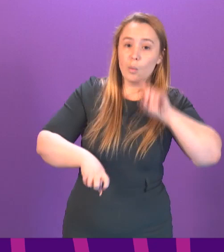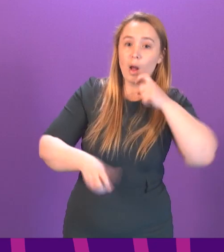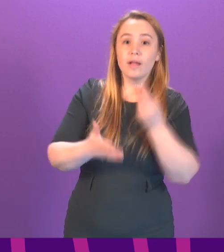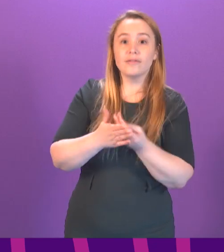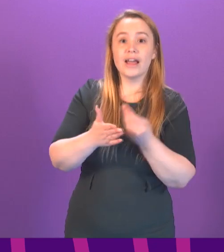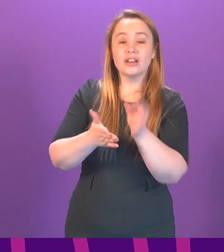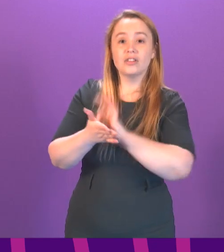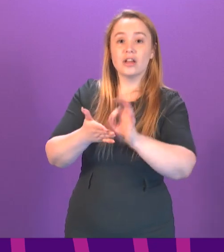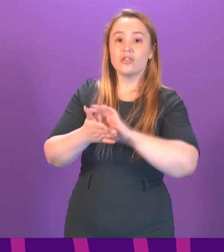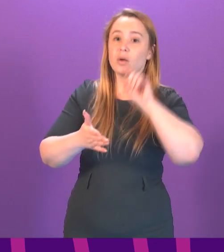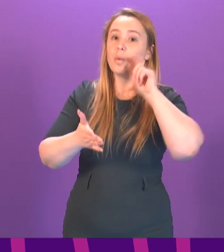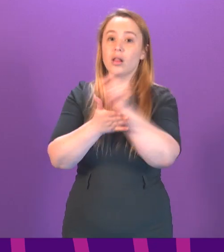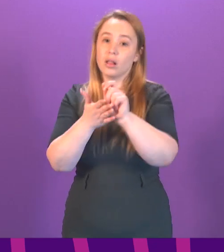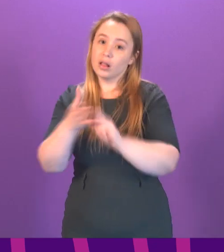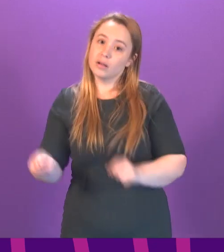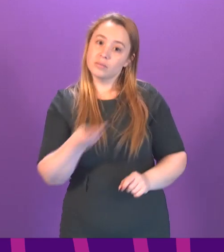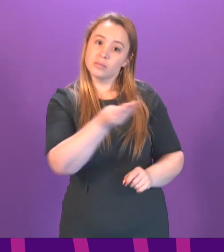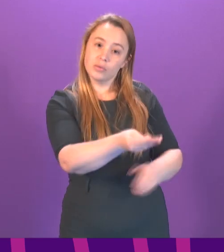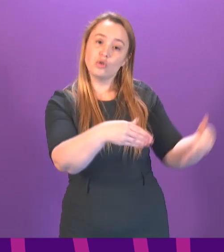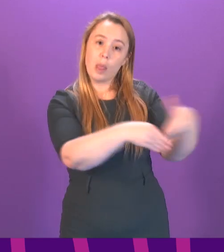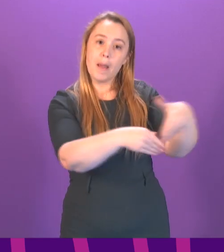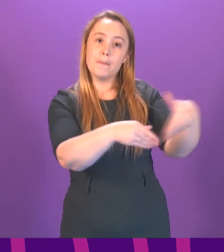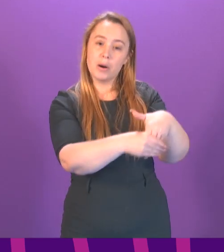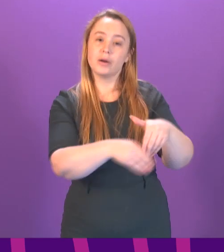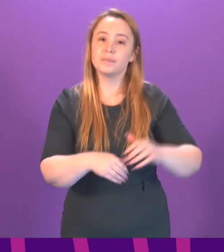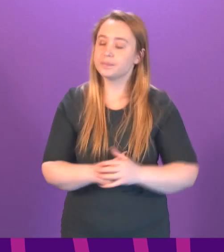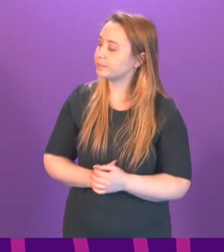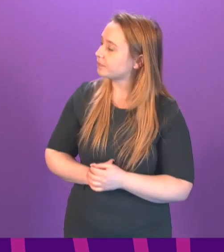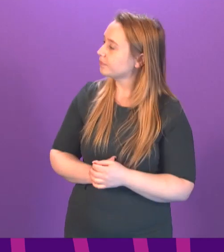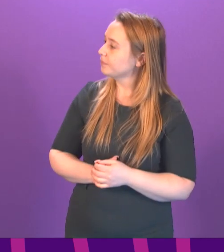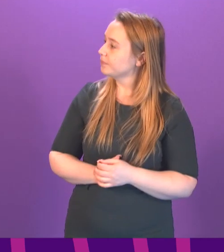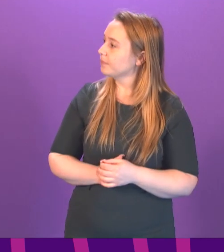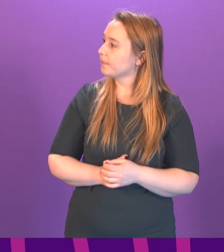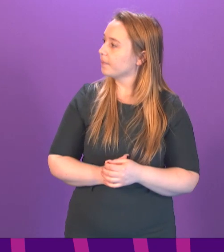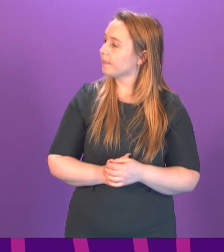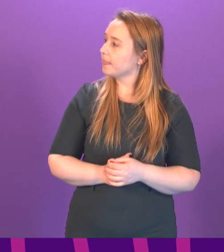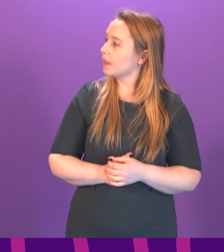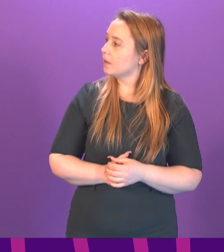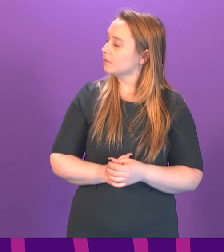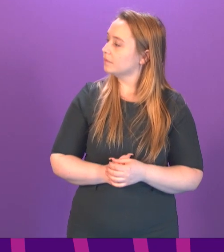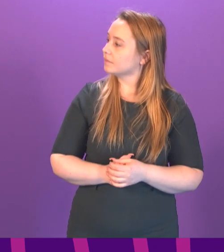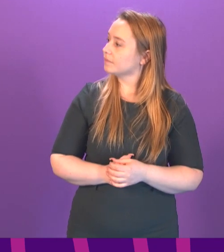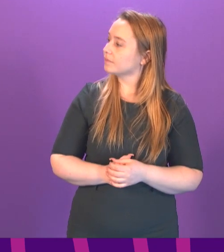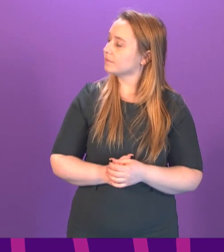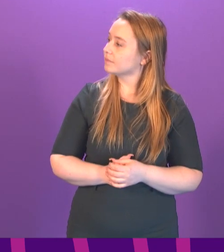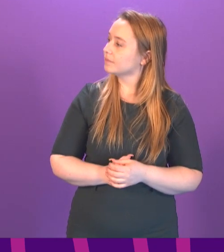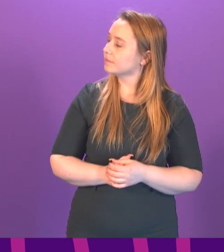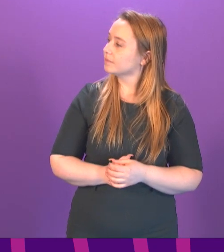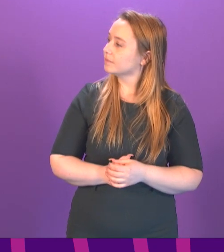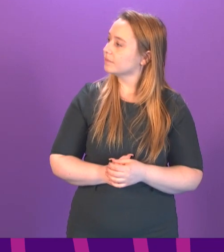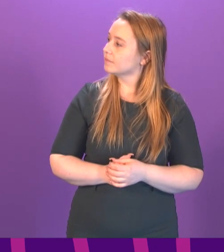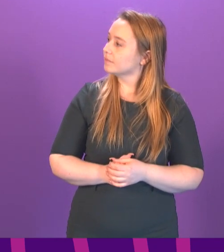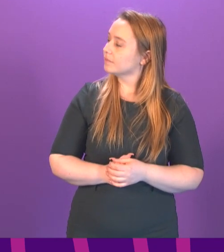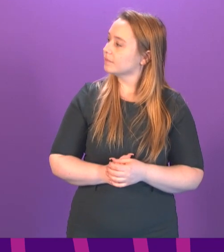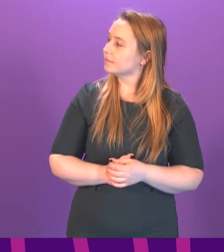to respond to the member when she has an opportunity to look particularly at the marine sector. And Maureen Ward. Thank you, presiding officer.